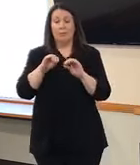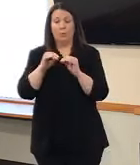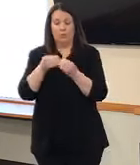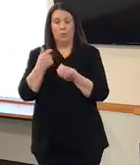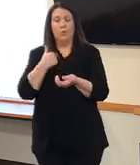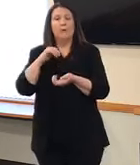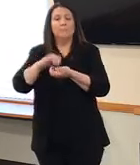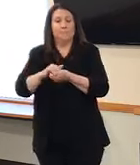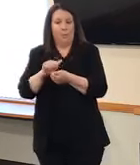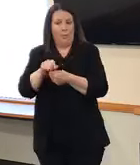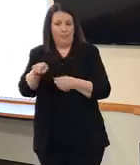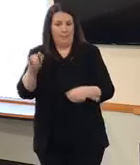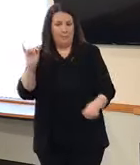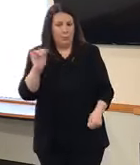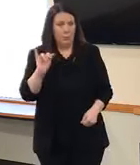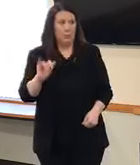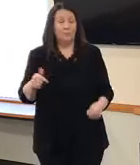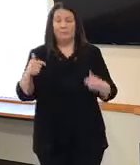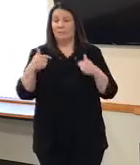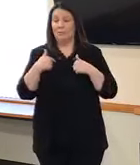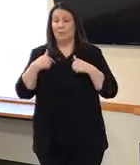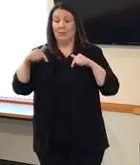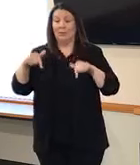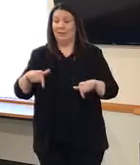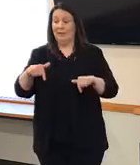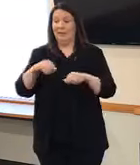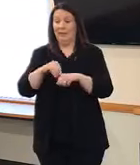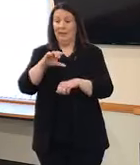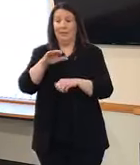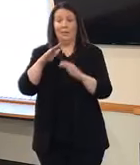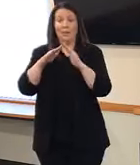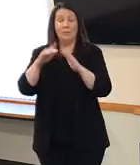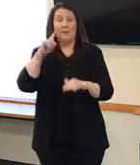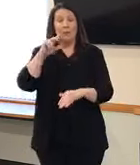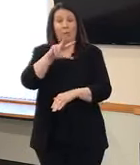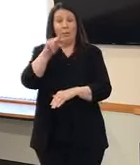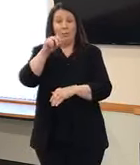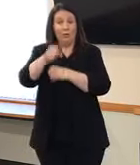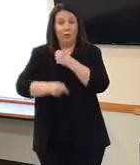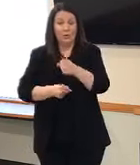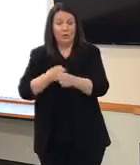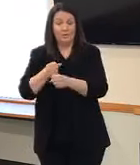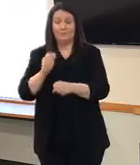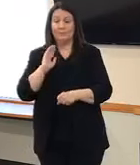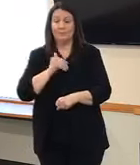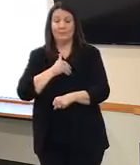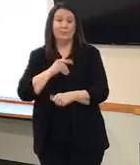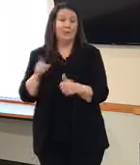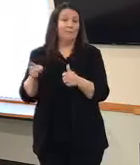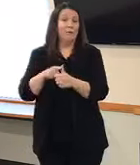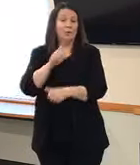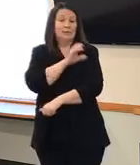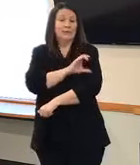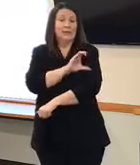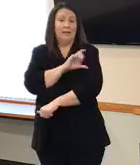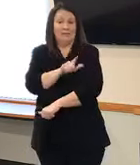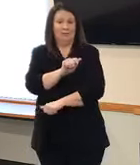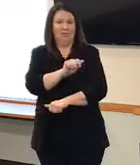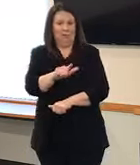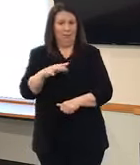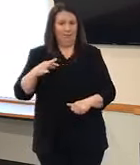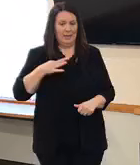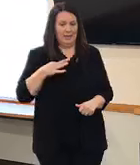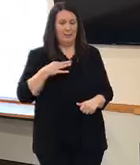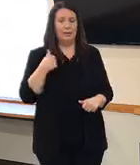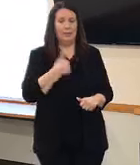We have been in the community almost 30 years. Our first clinic was a volunteer clinic, and we